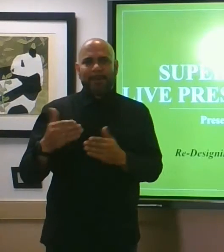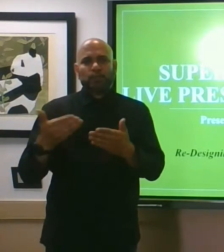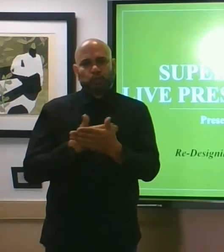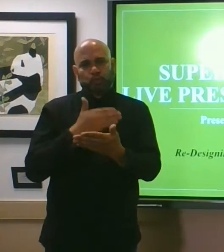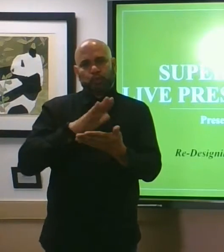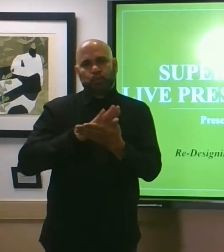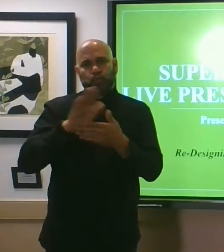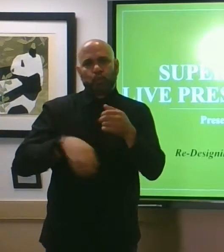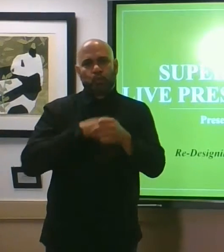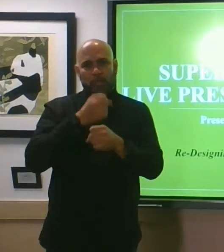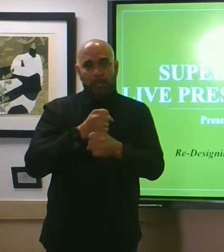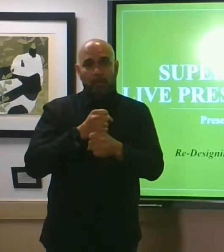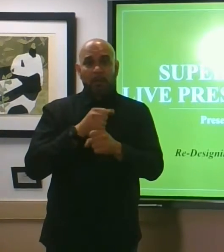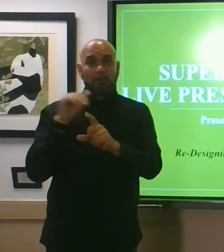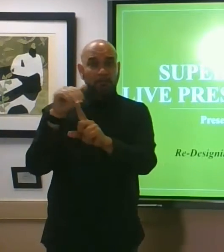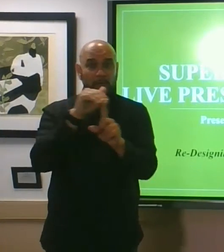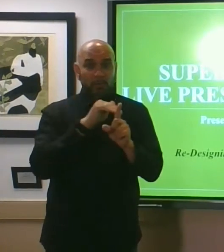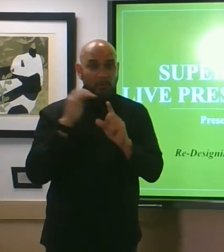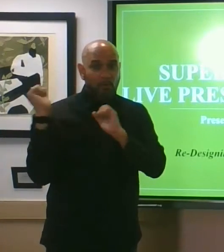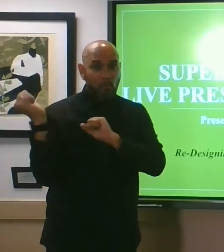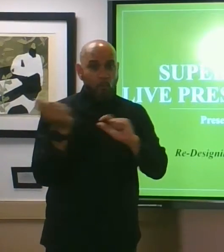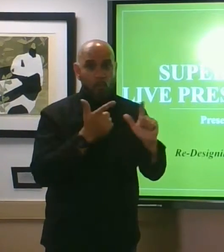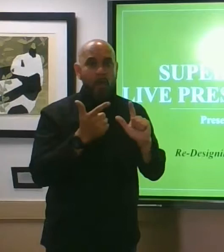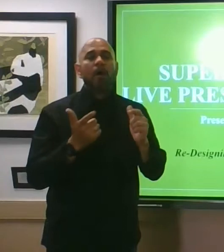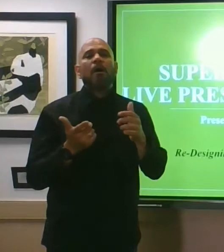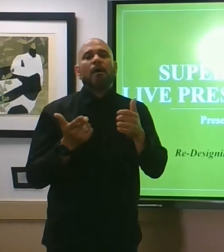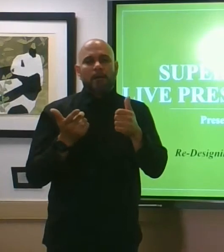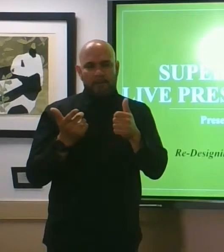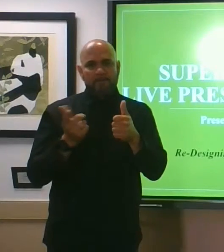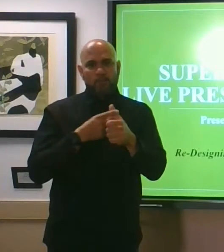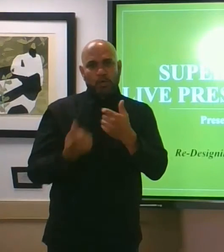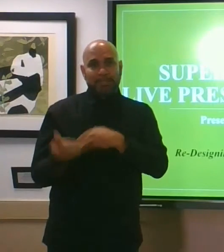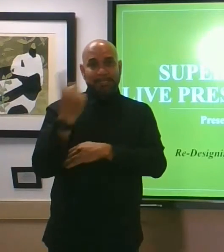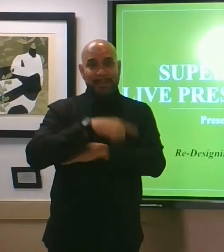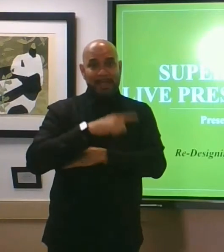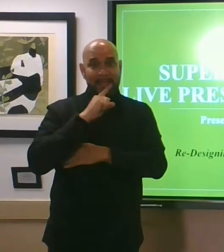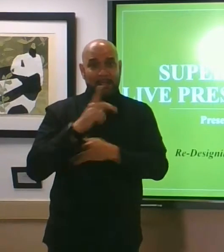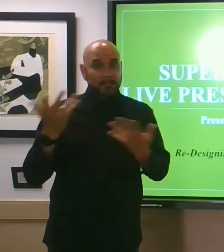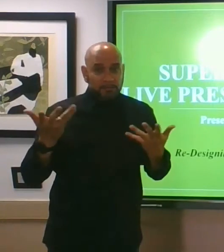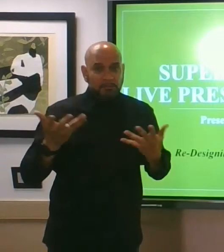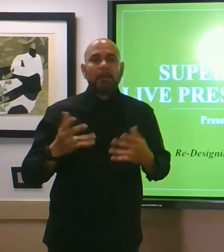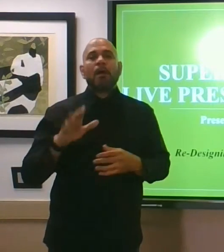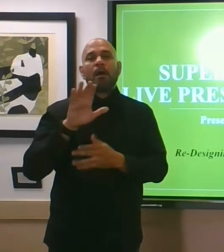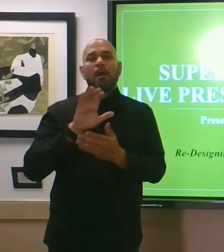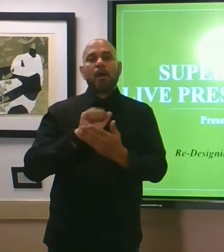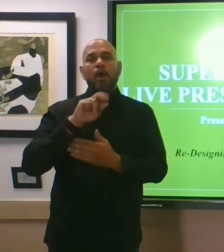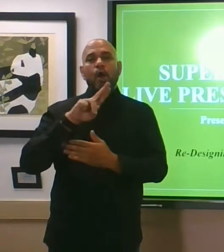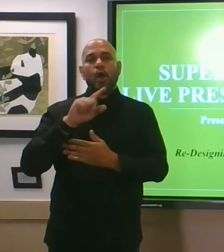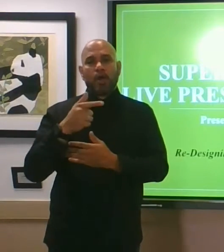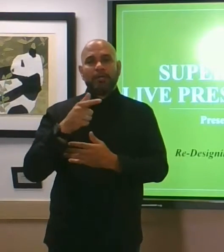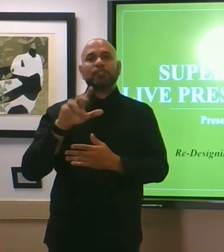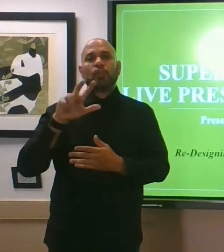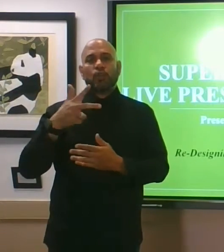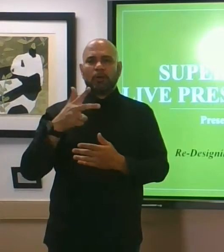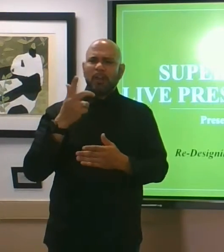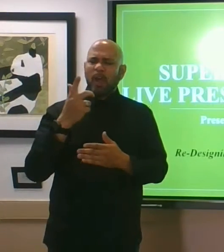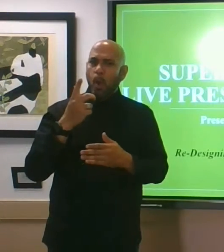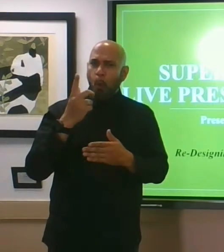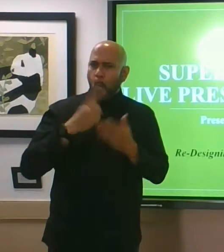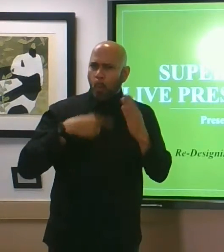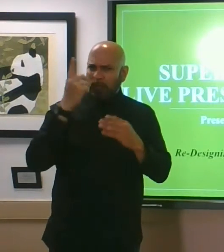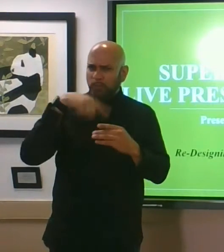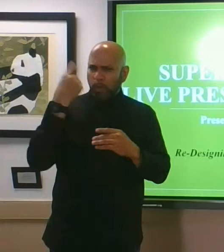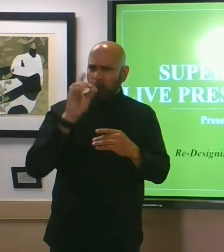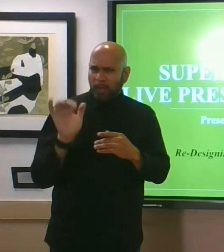new school year as a reminder the first day of school is august 3rd now what that looks like you will hear the